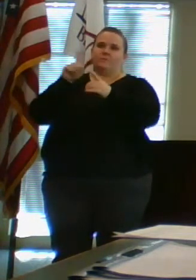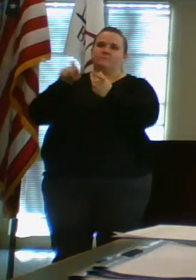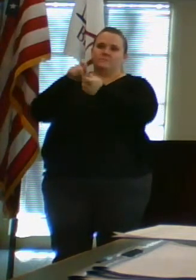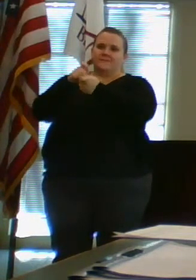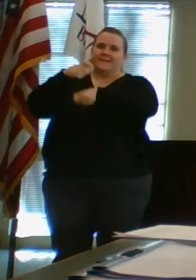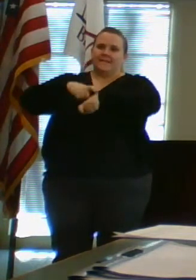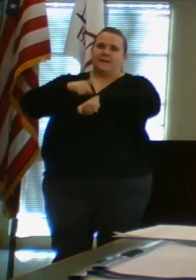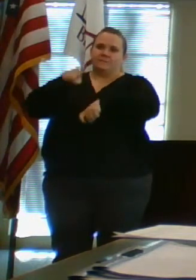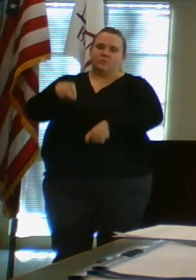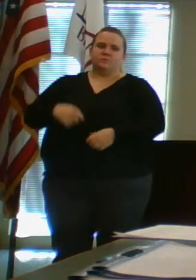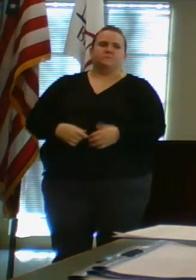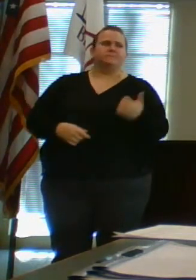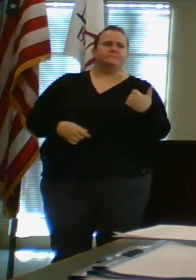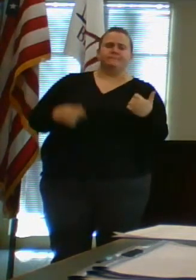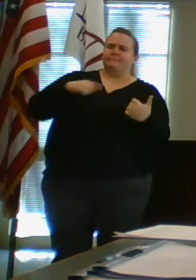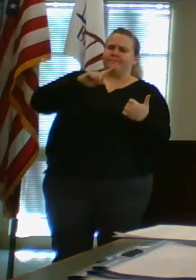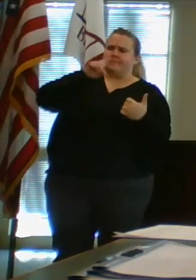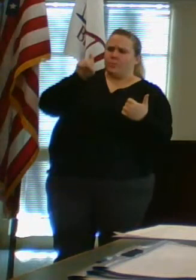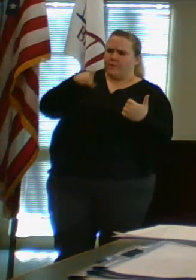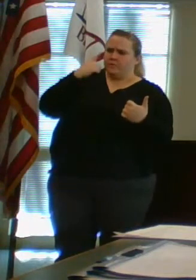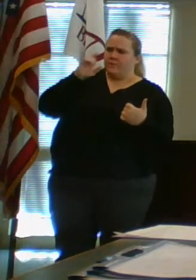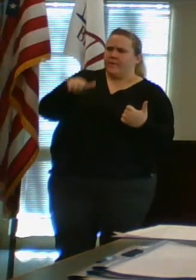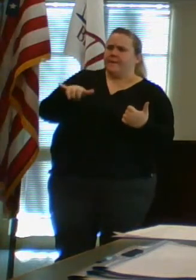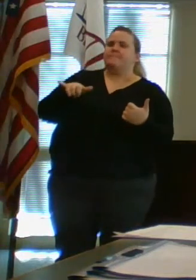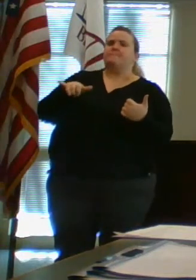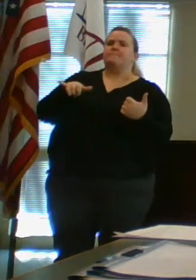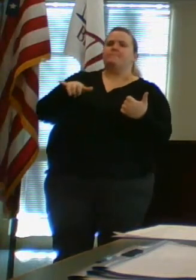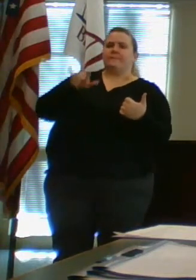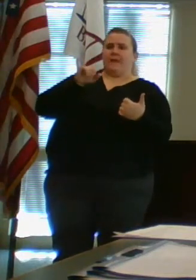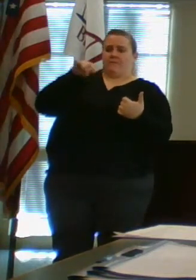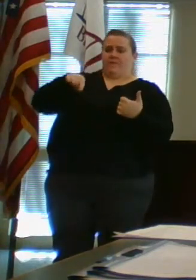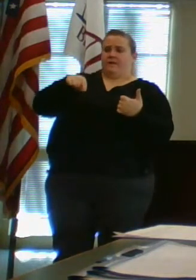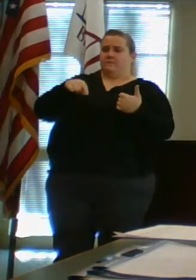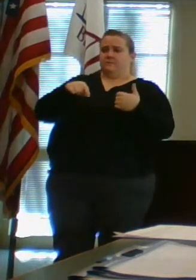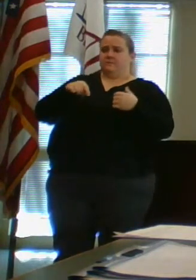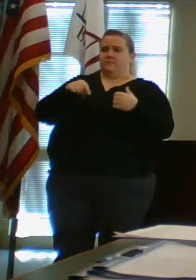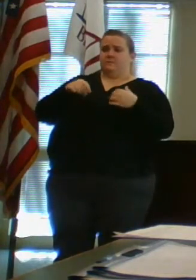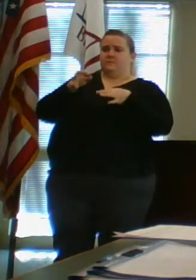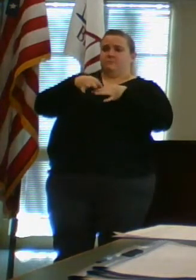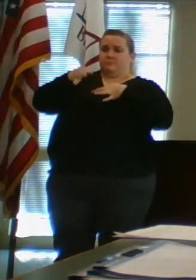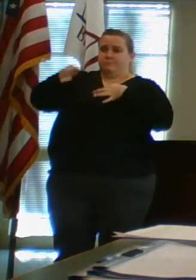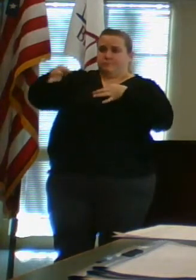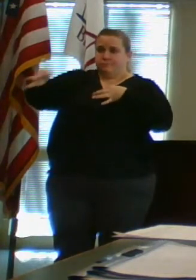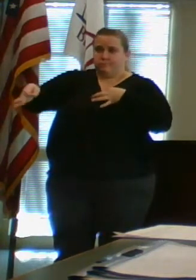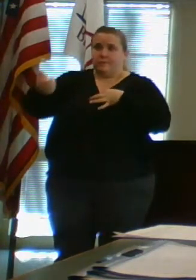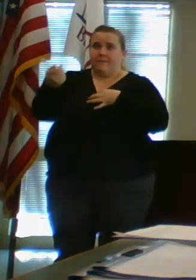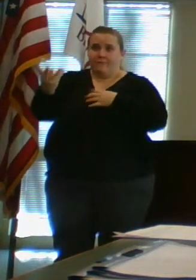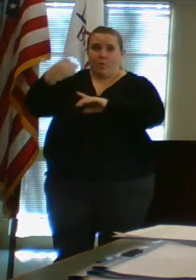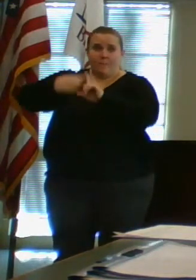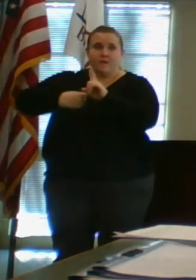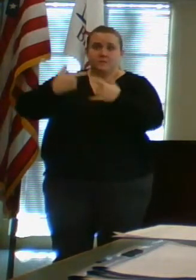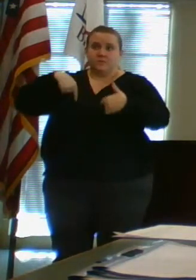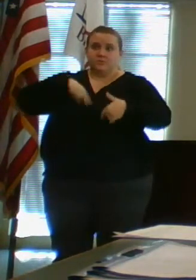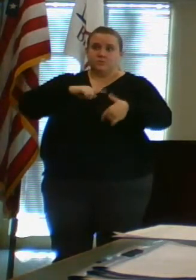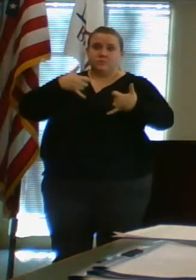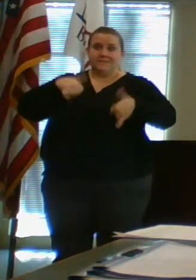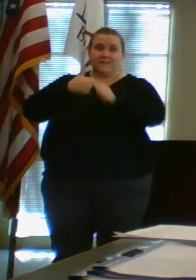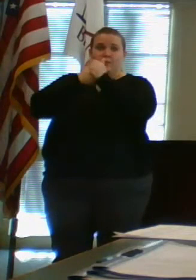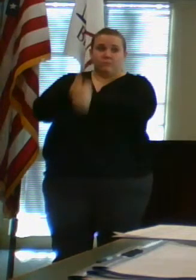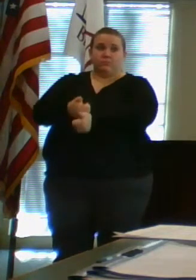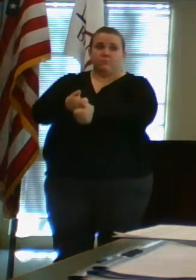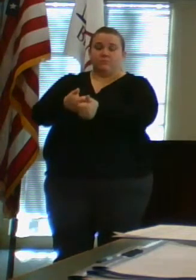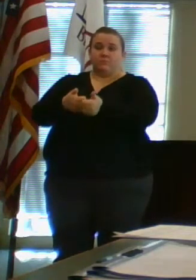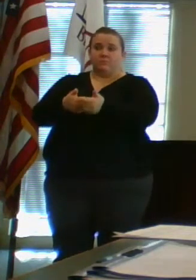the